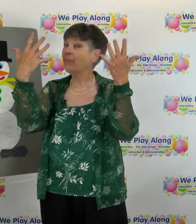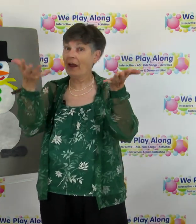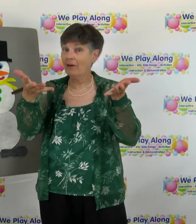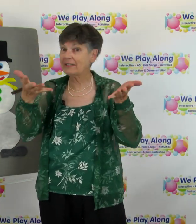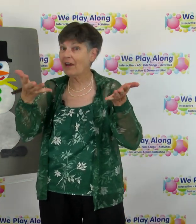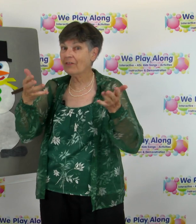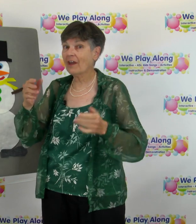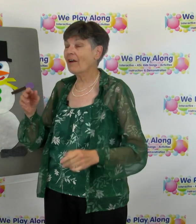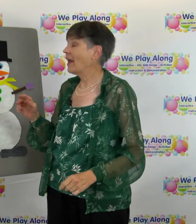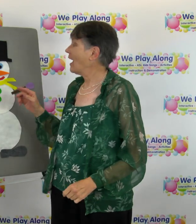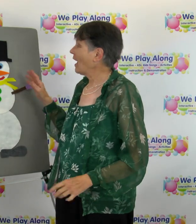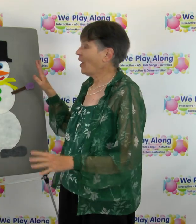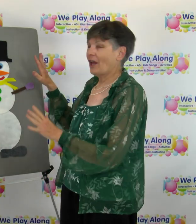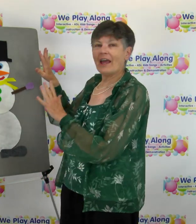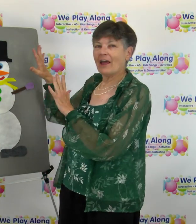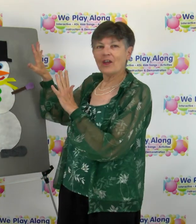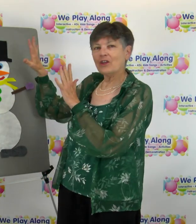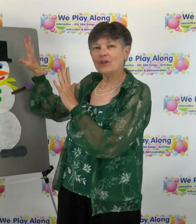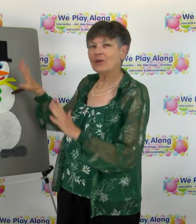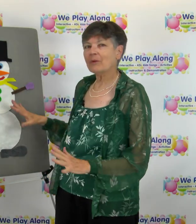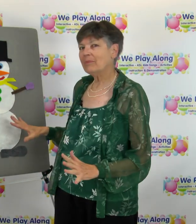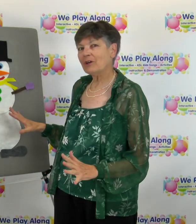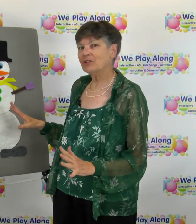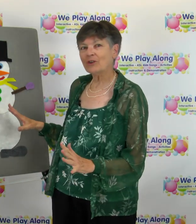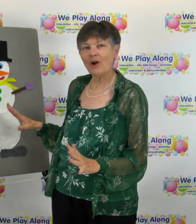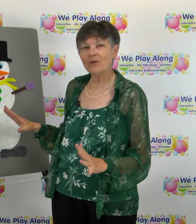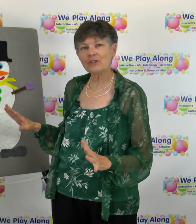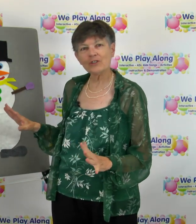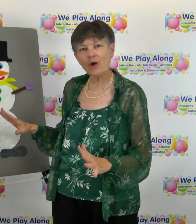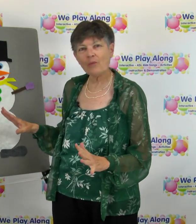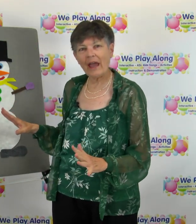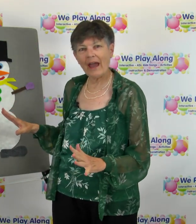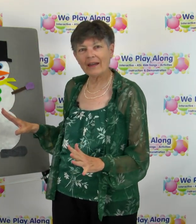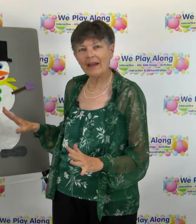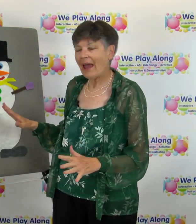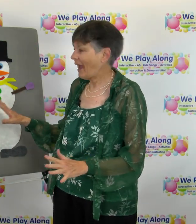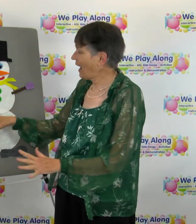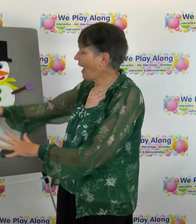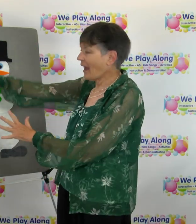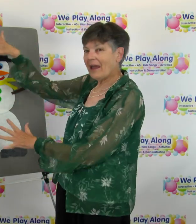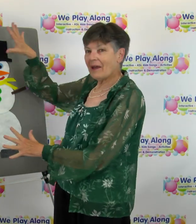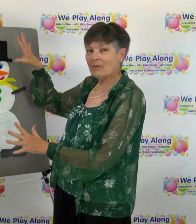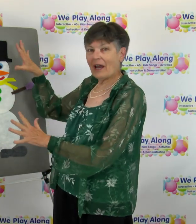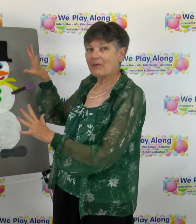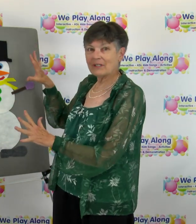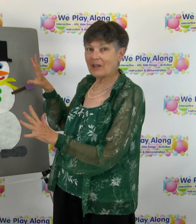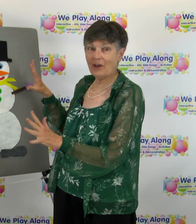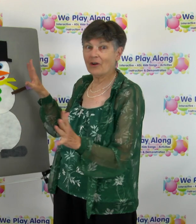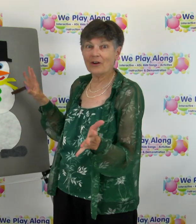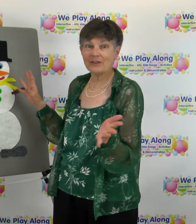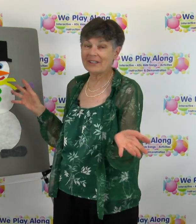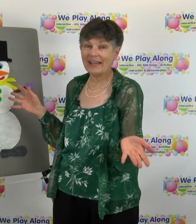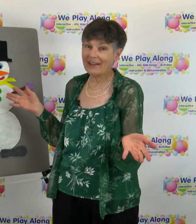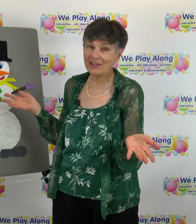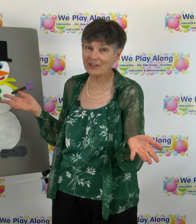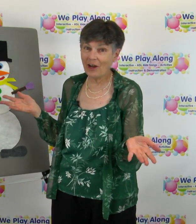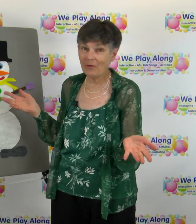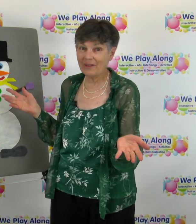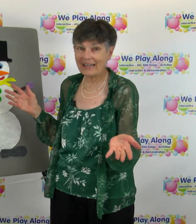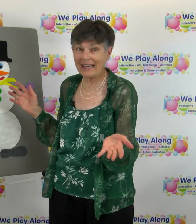parents out there you could build your own snowman and I when I was heard her singing this song with the